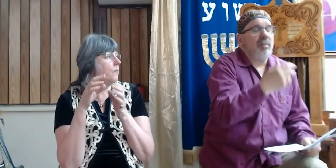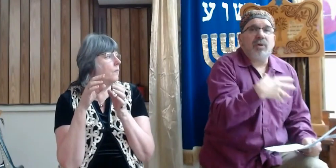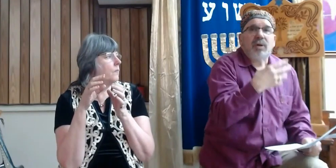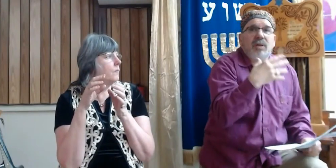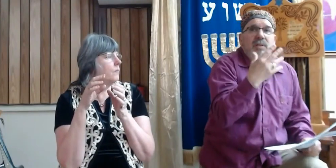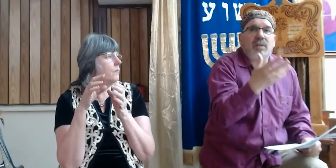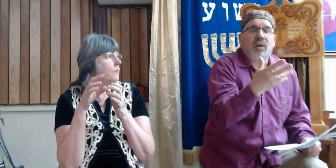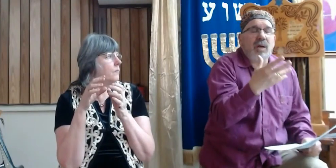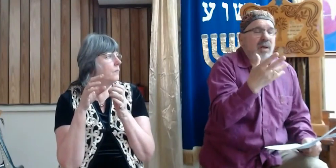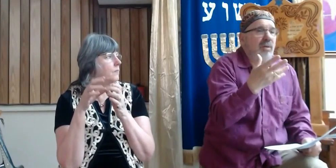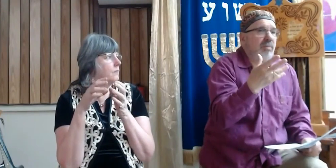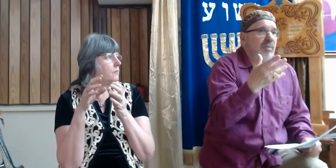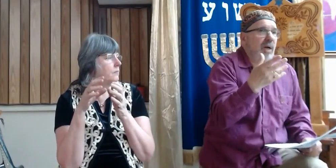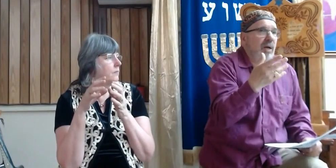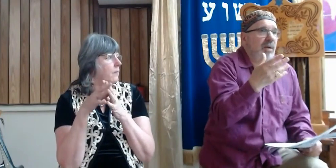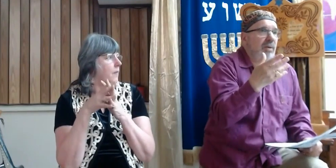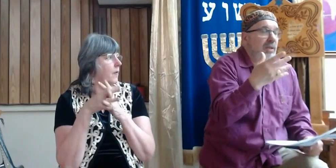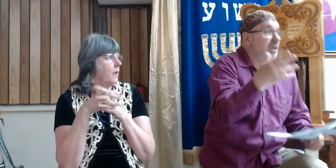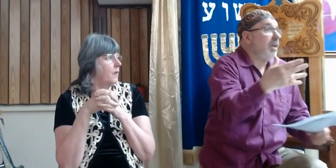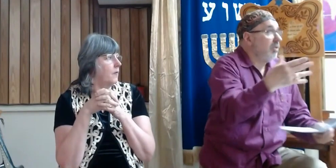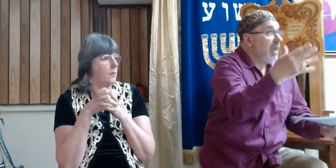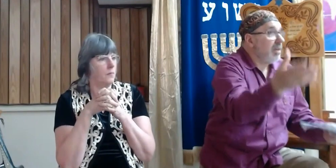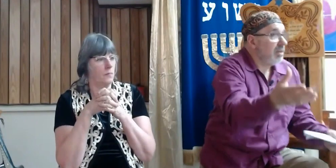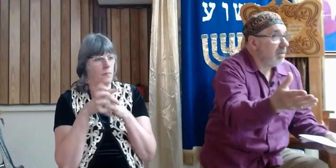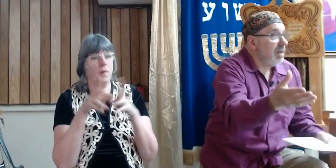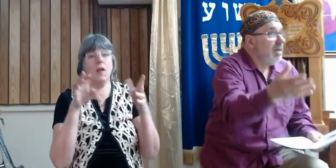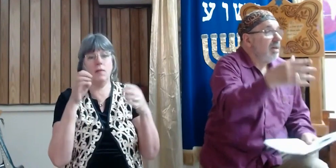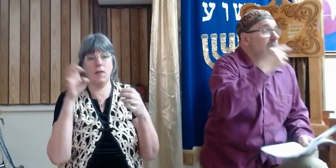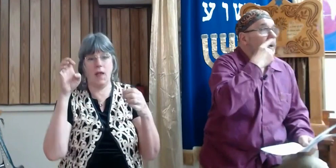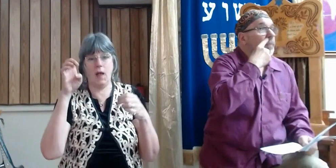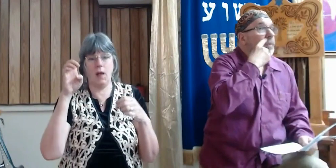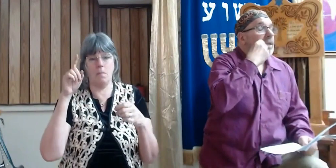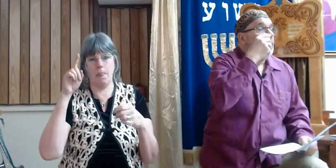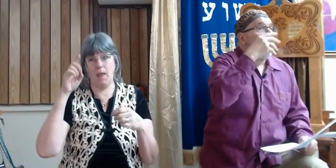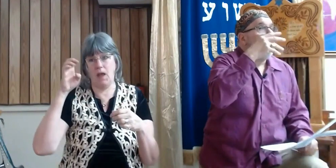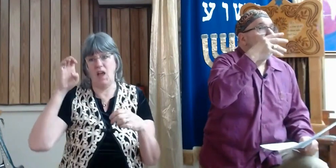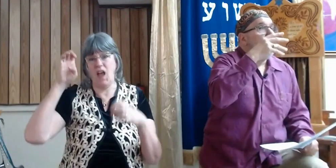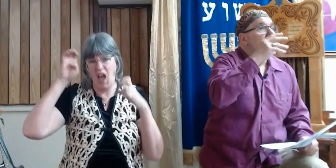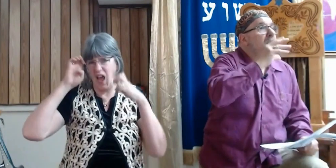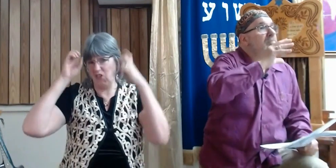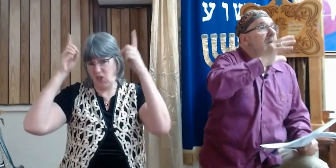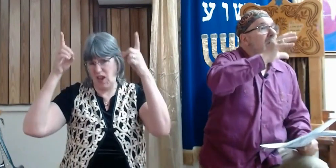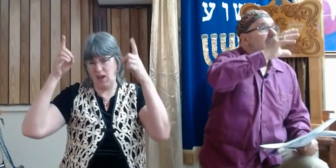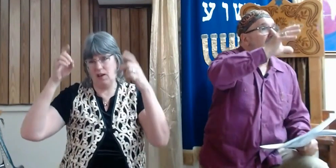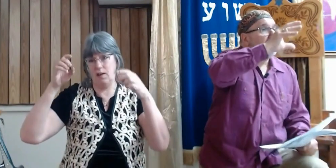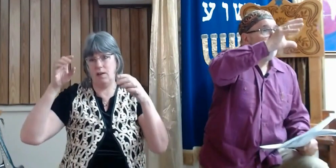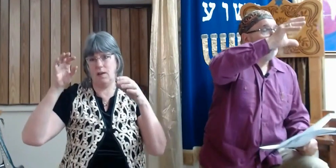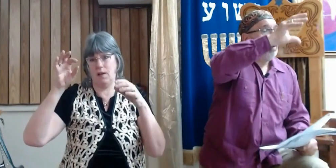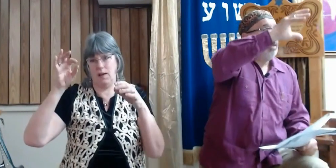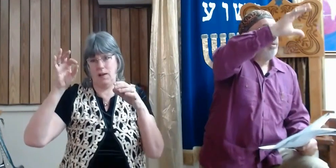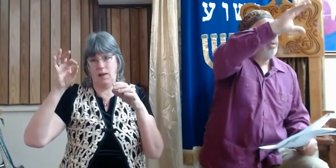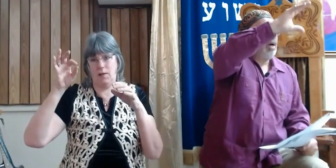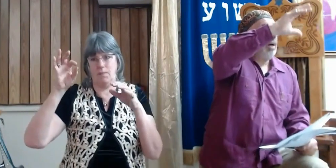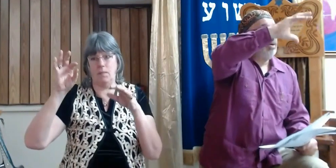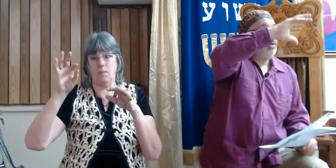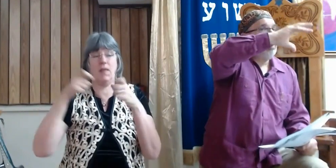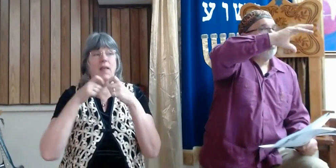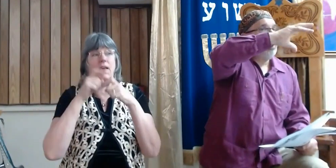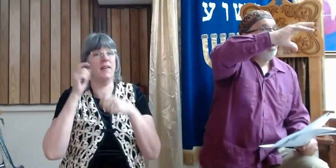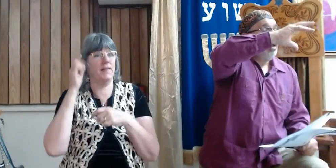come on, it's all educated guesses, you know. They were a mix with